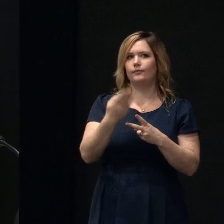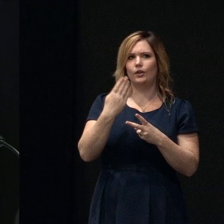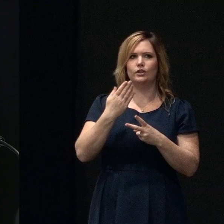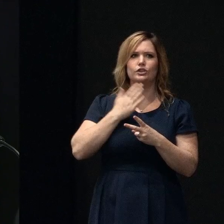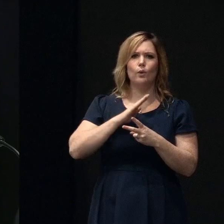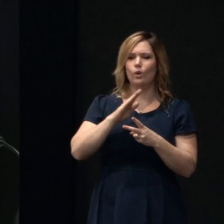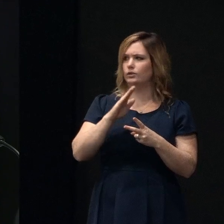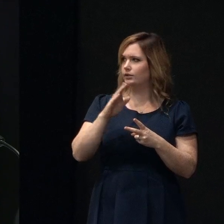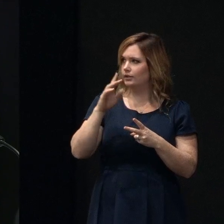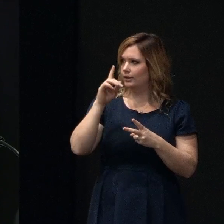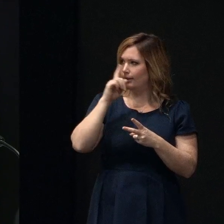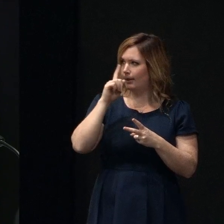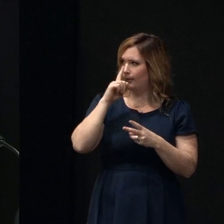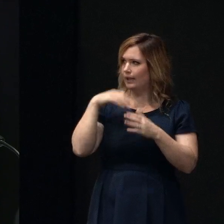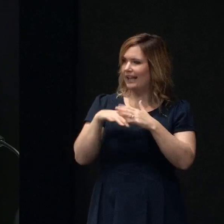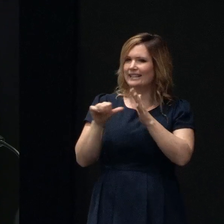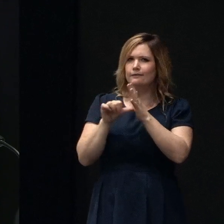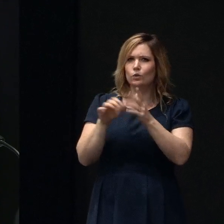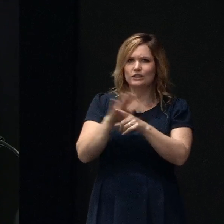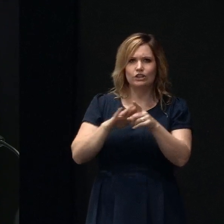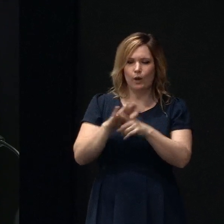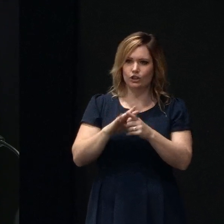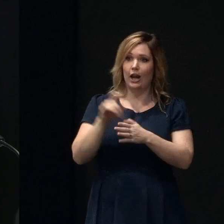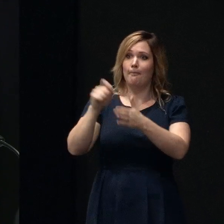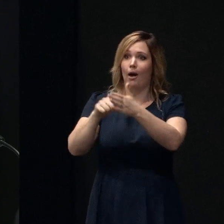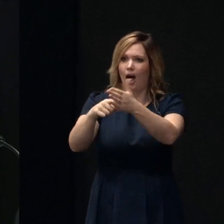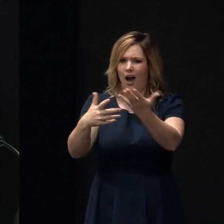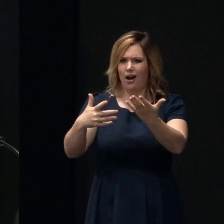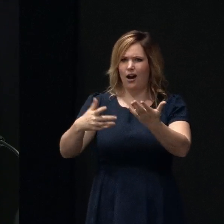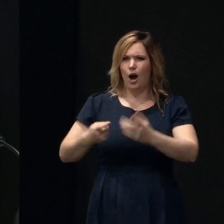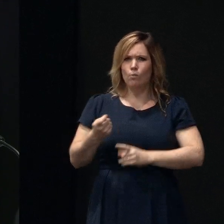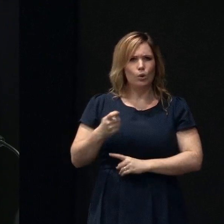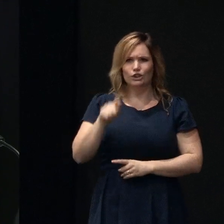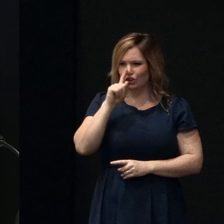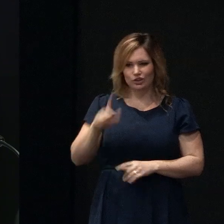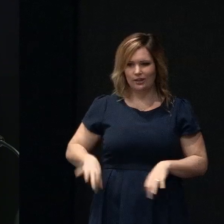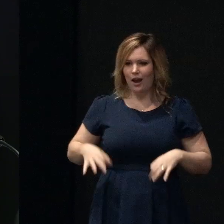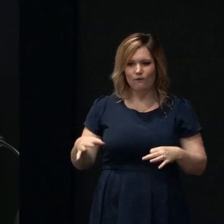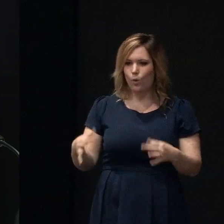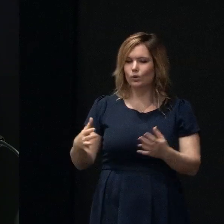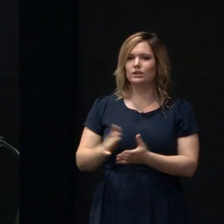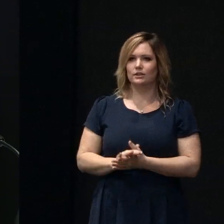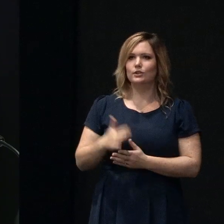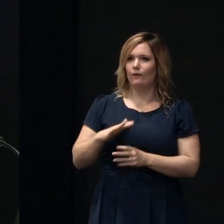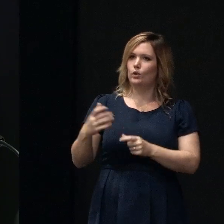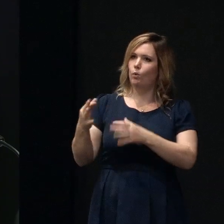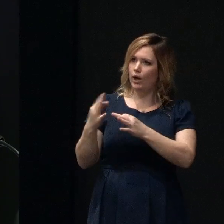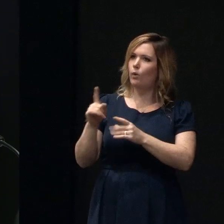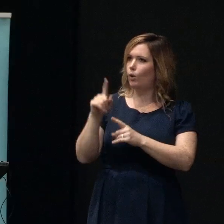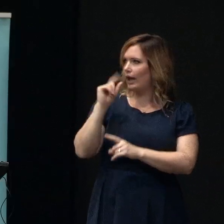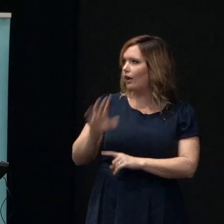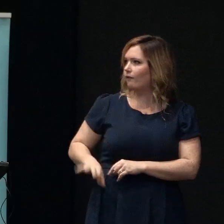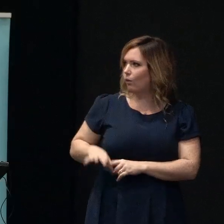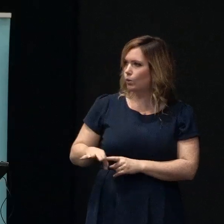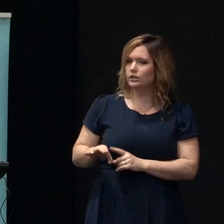people in a situation where they are unable to cover their mortgage repayments so it's about working with us and we'll go through that step for step with